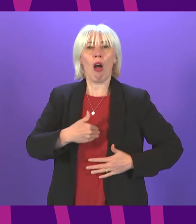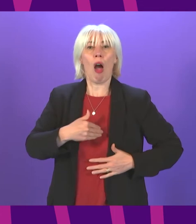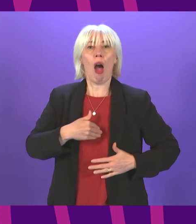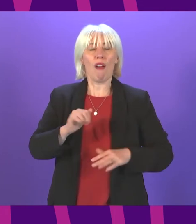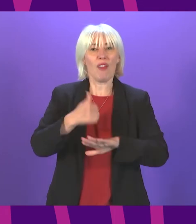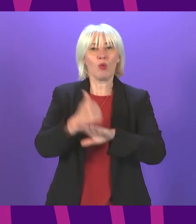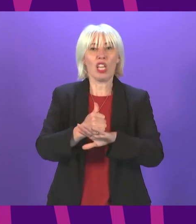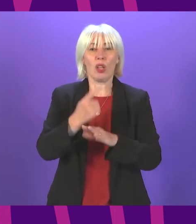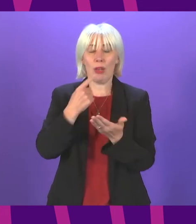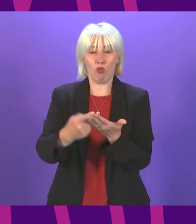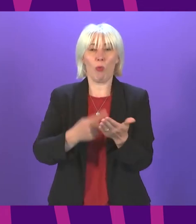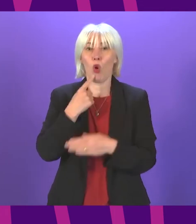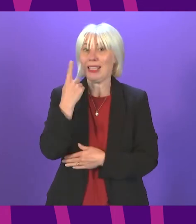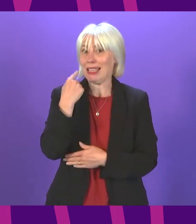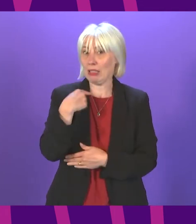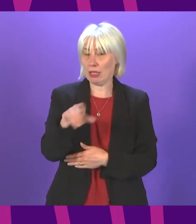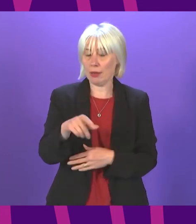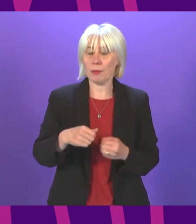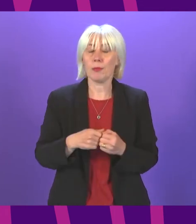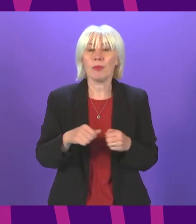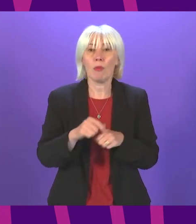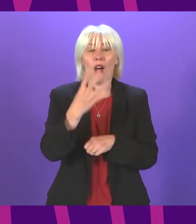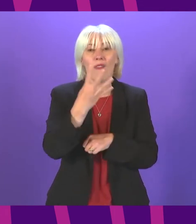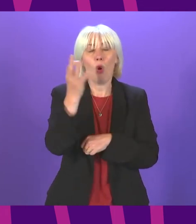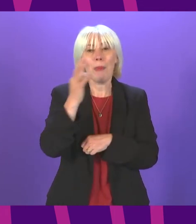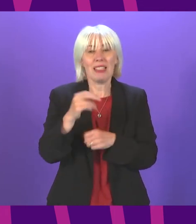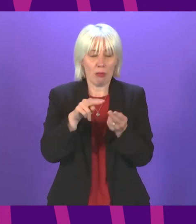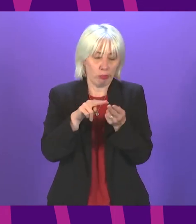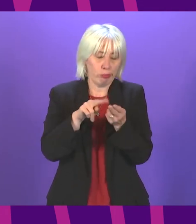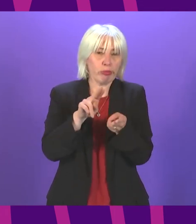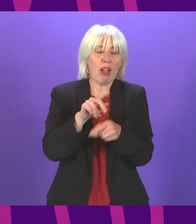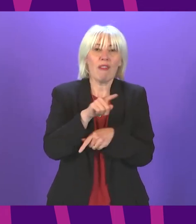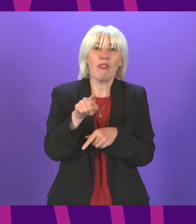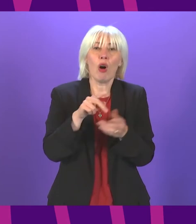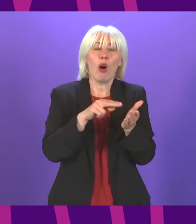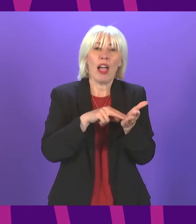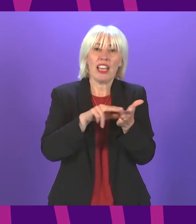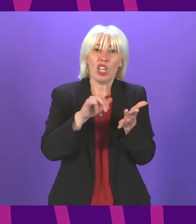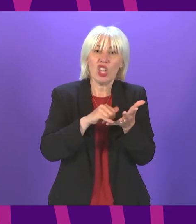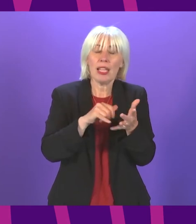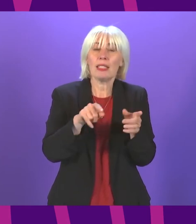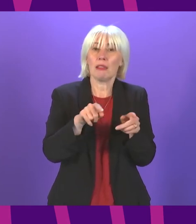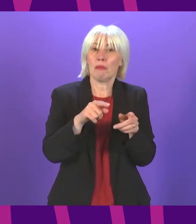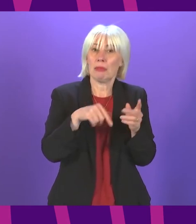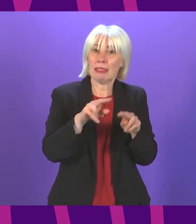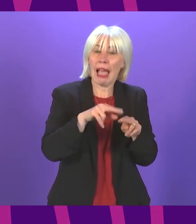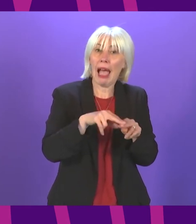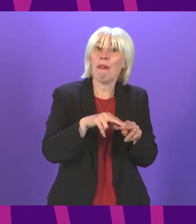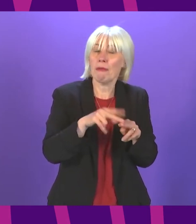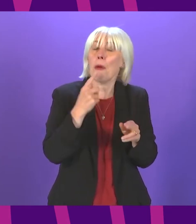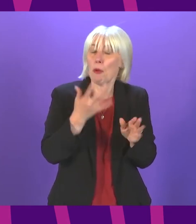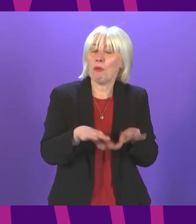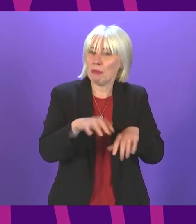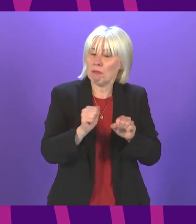yesterday a 4% average pay increase this year for NHS agenda for change staff has already been